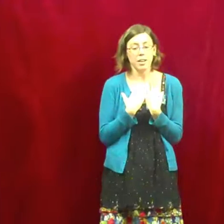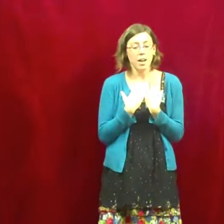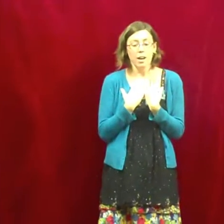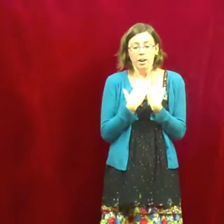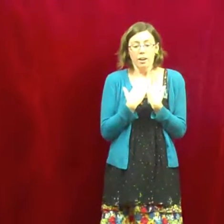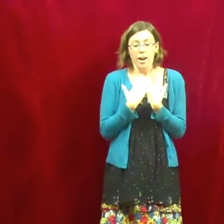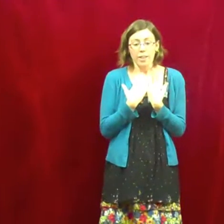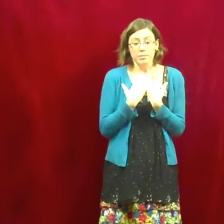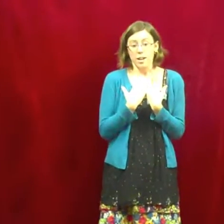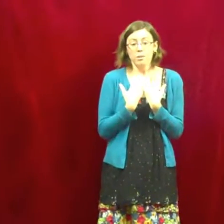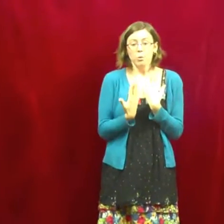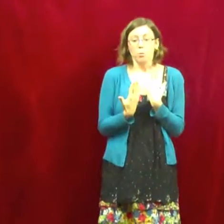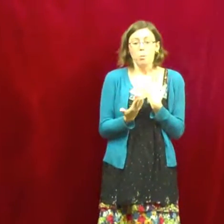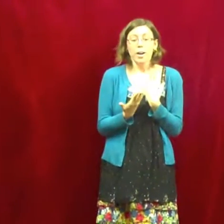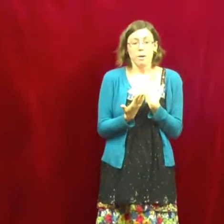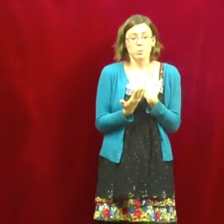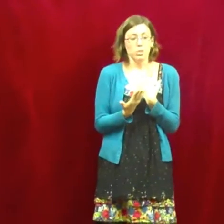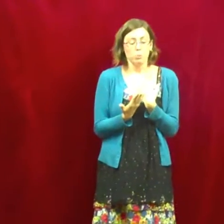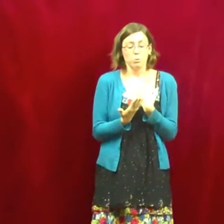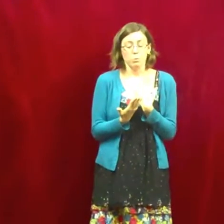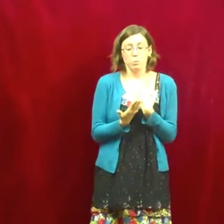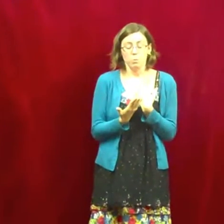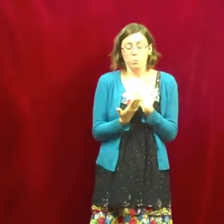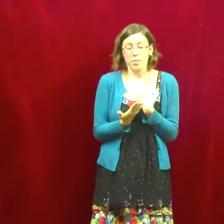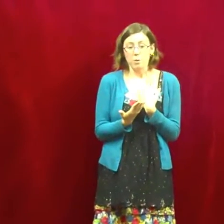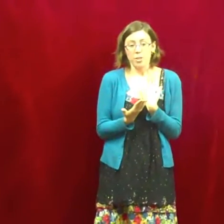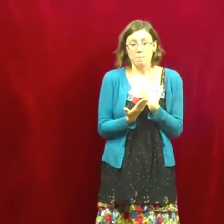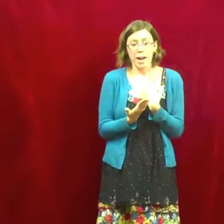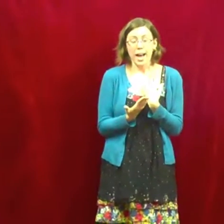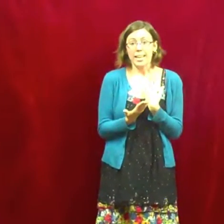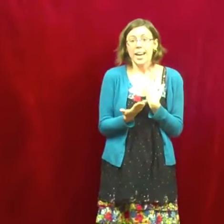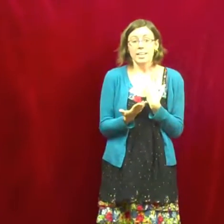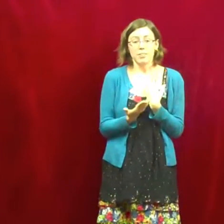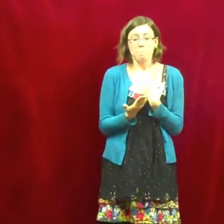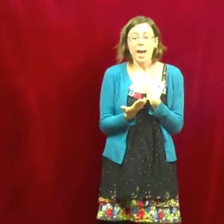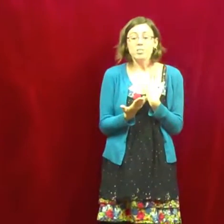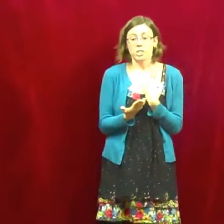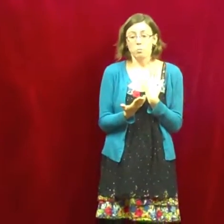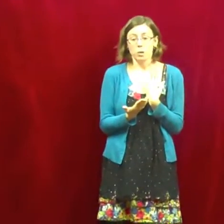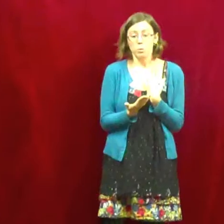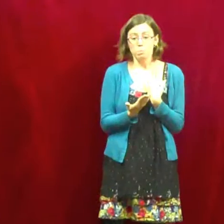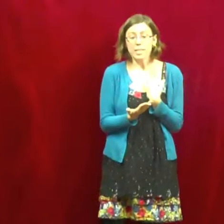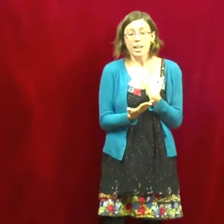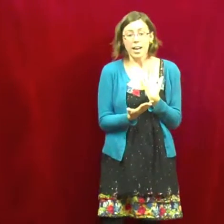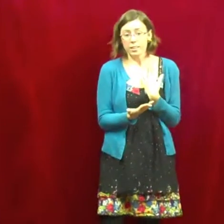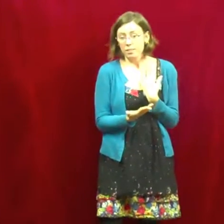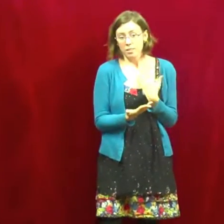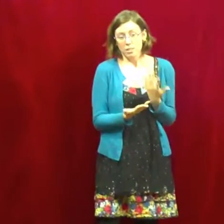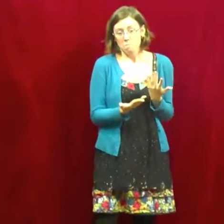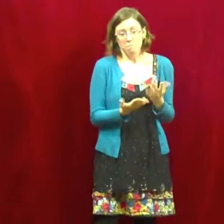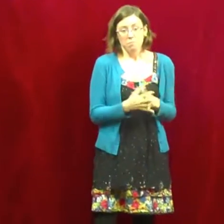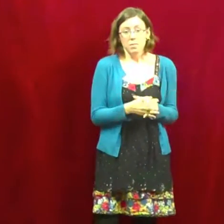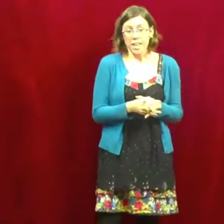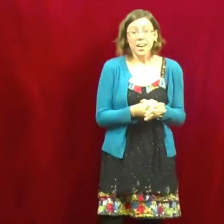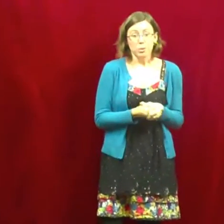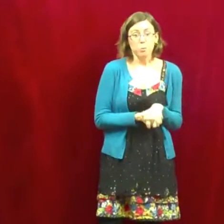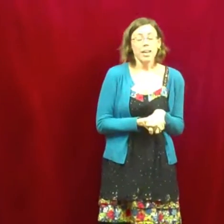I, I don't know what I would do without them. I, I can't even imagine what it would be like. Yeah, you're right.